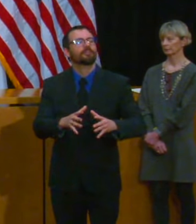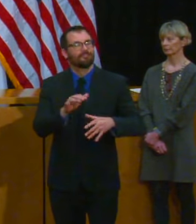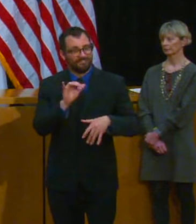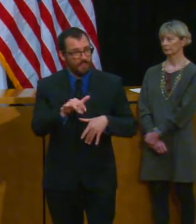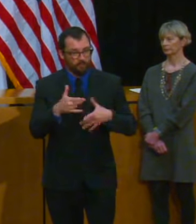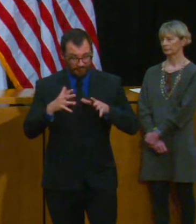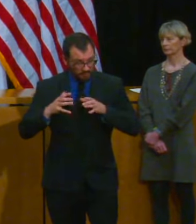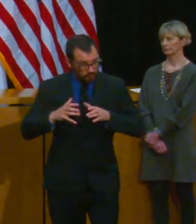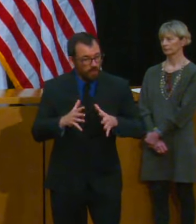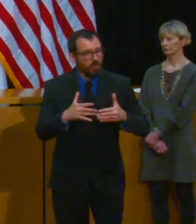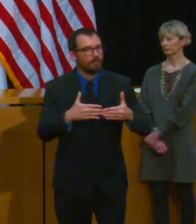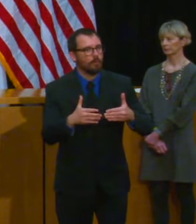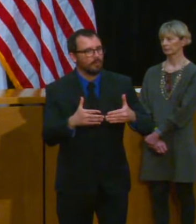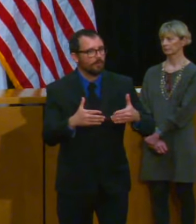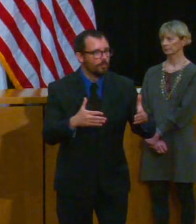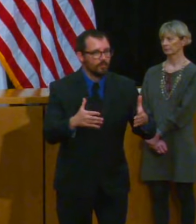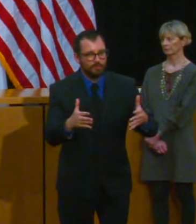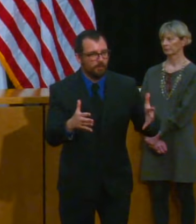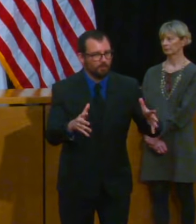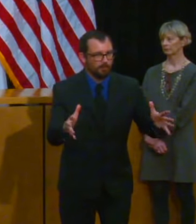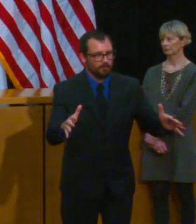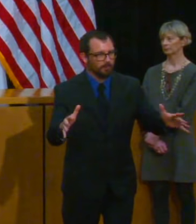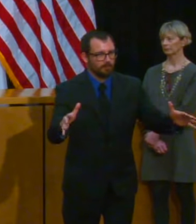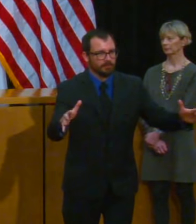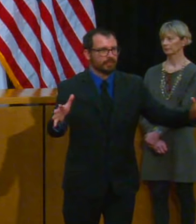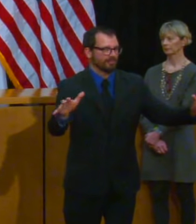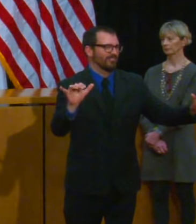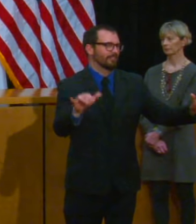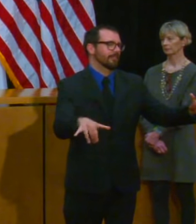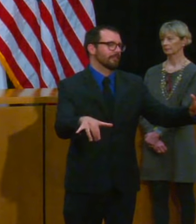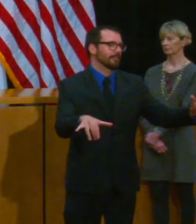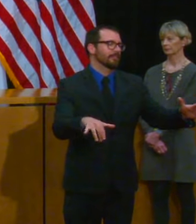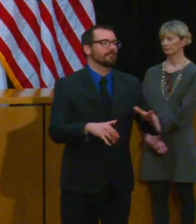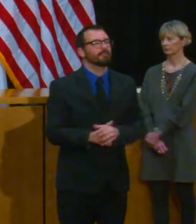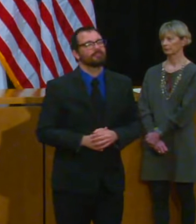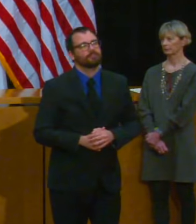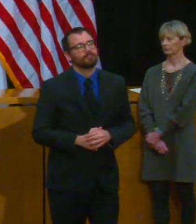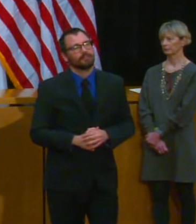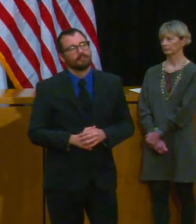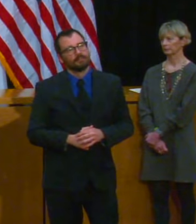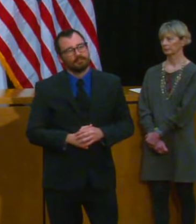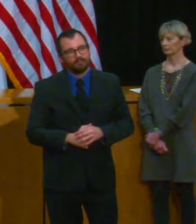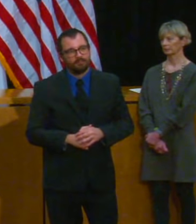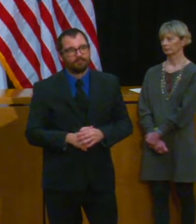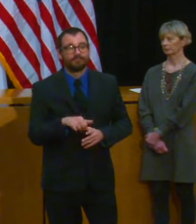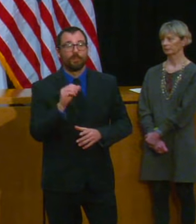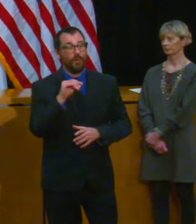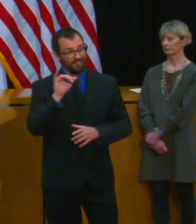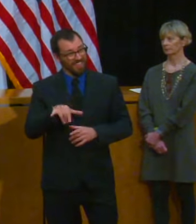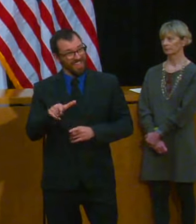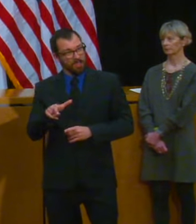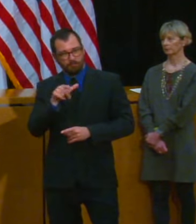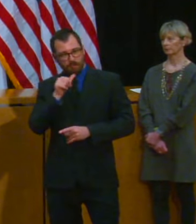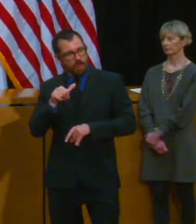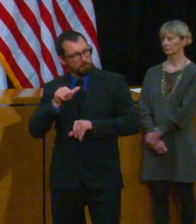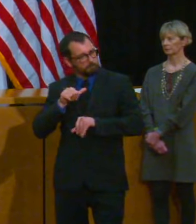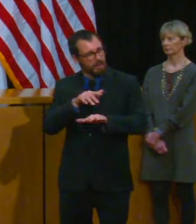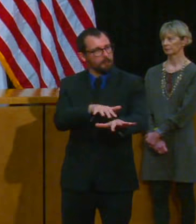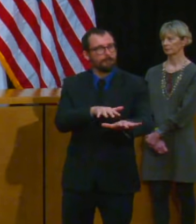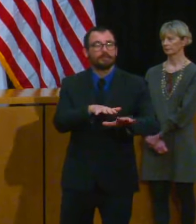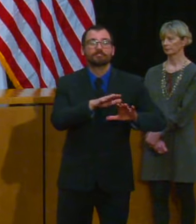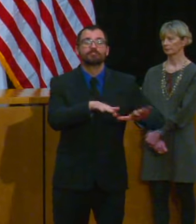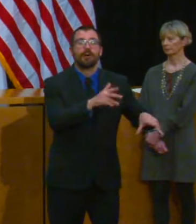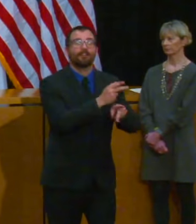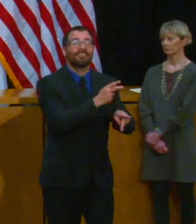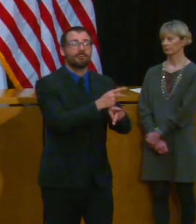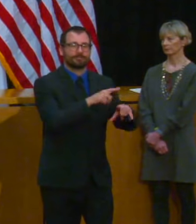working in sort of concert with what's going on generally with the increase in potential employment